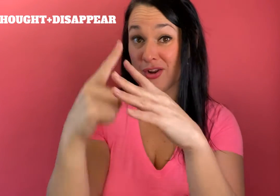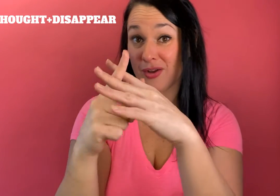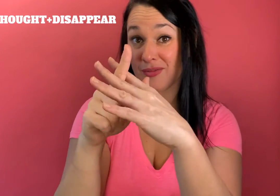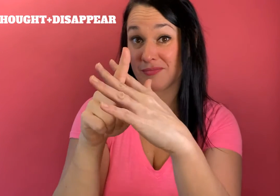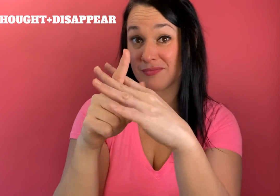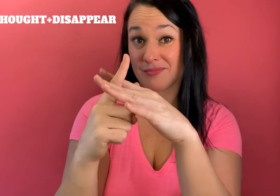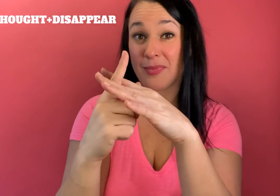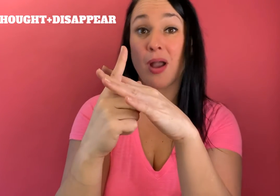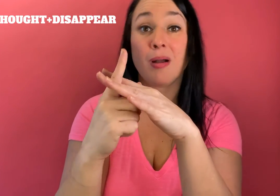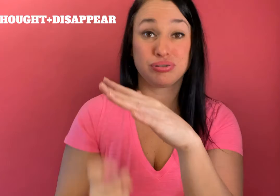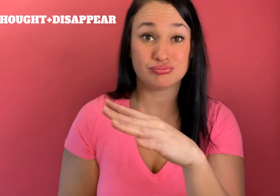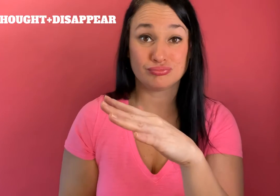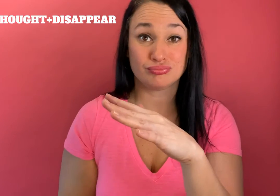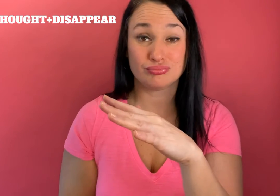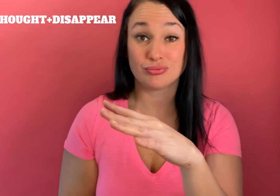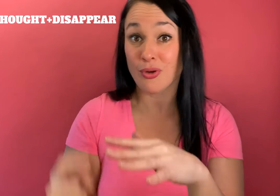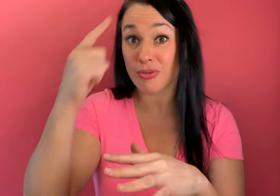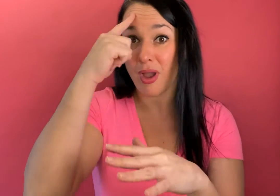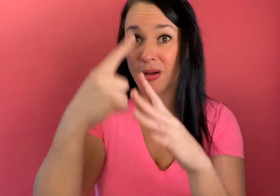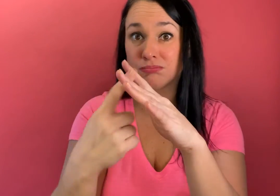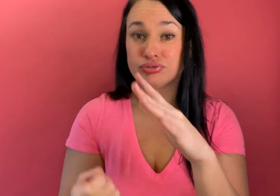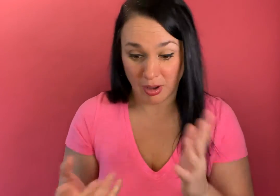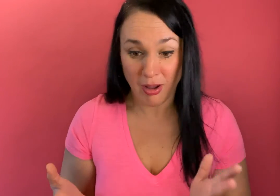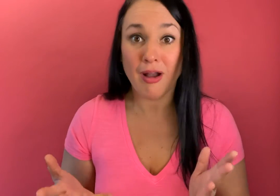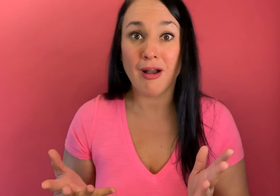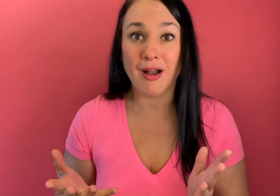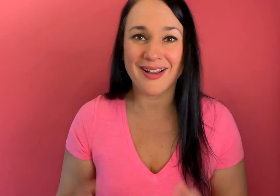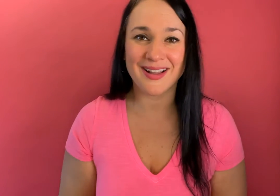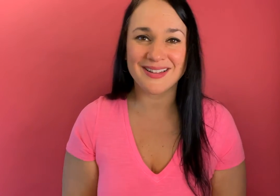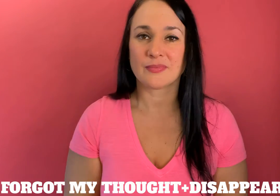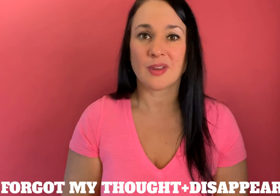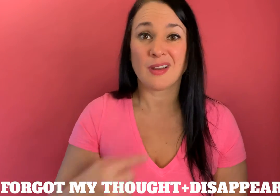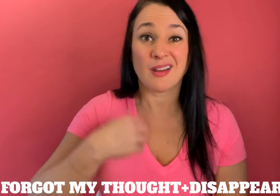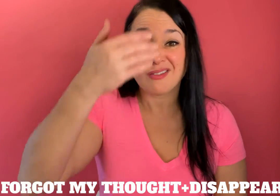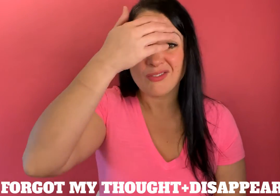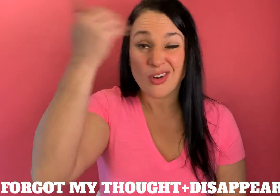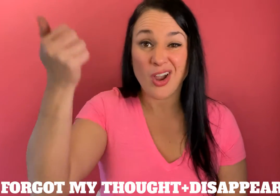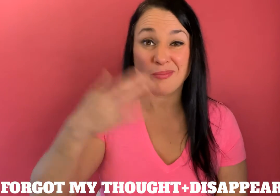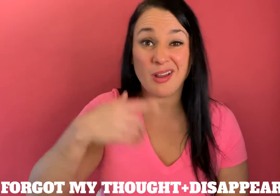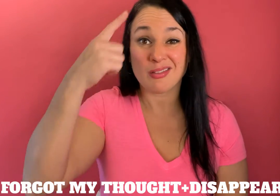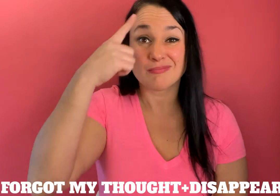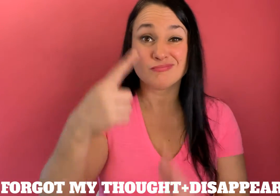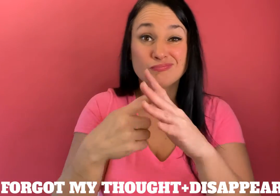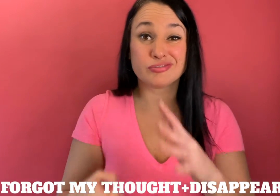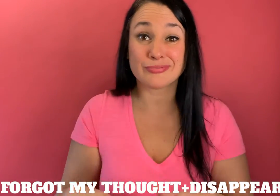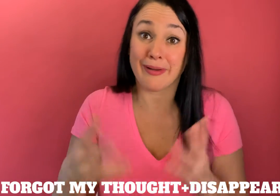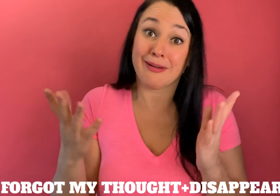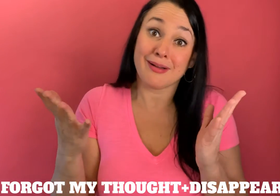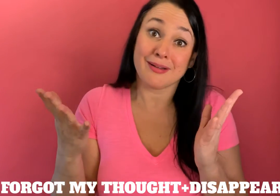thought like this disappears like thought disappeared oh like i forgot what i was gonna say